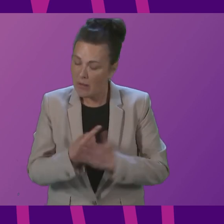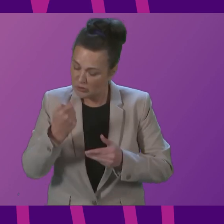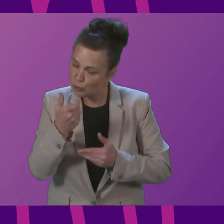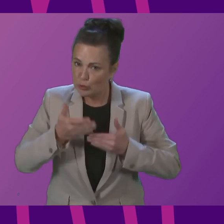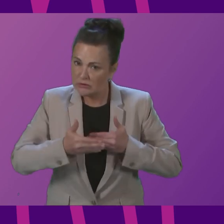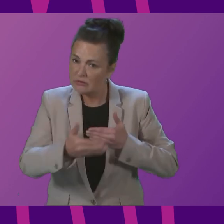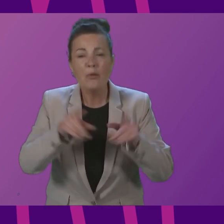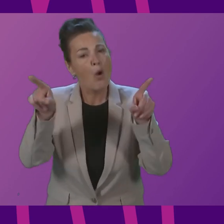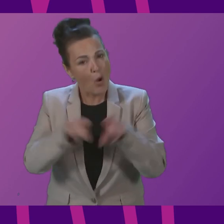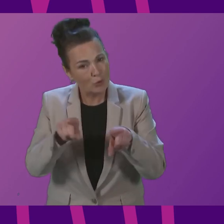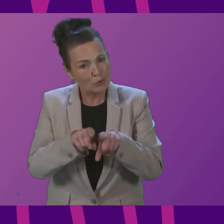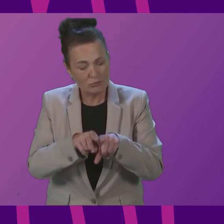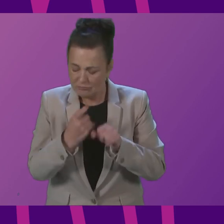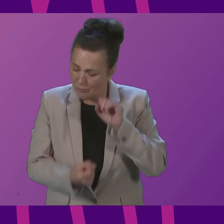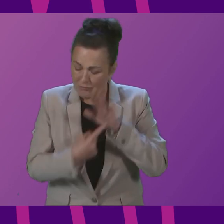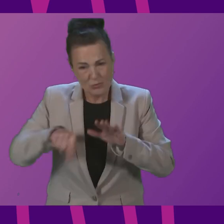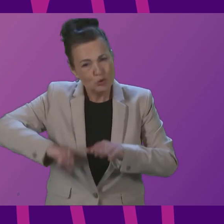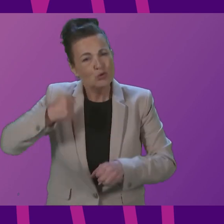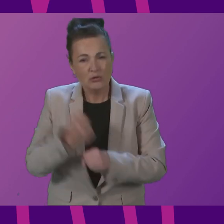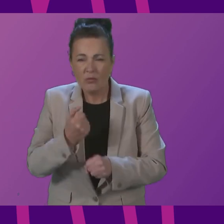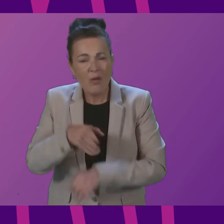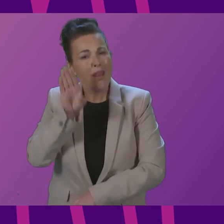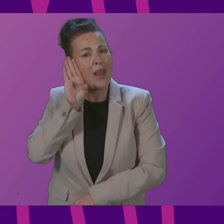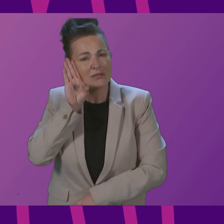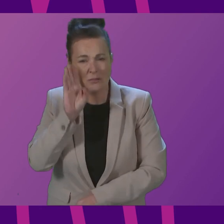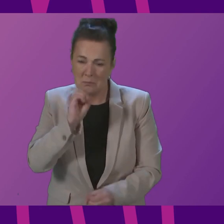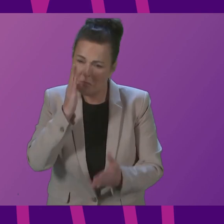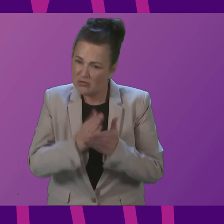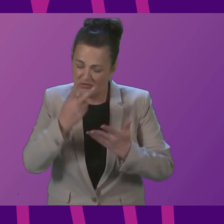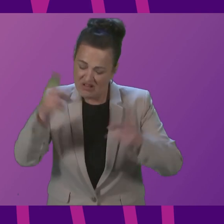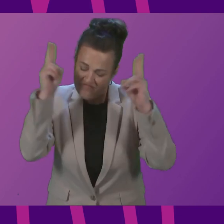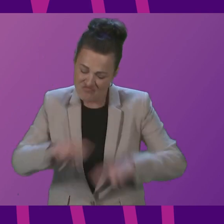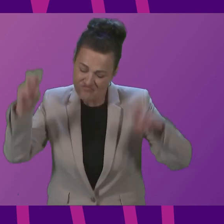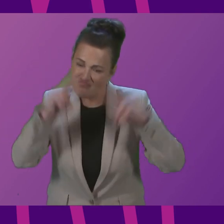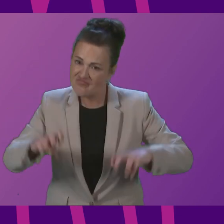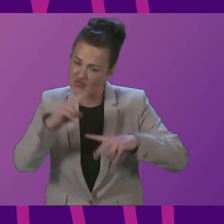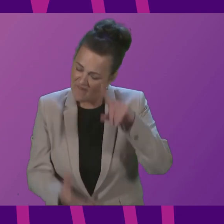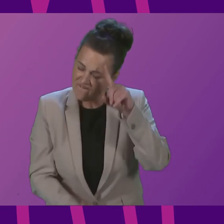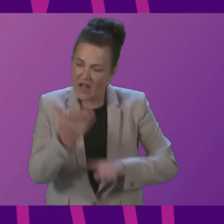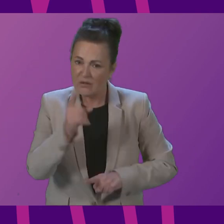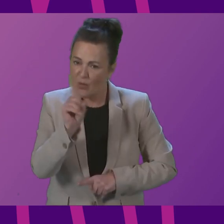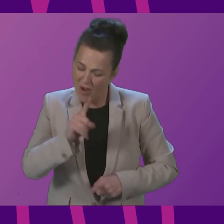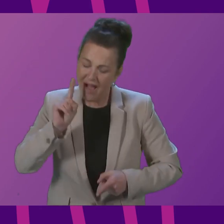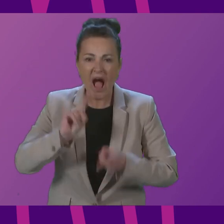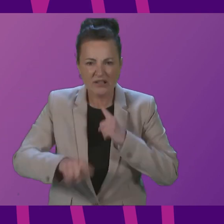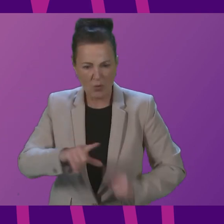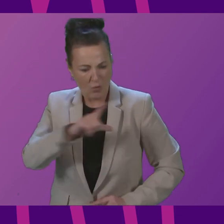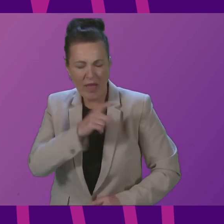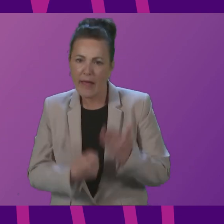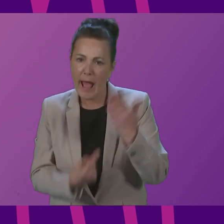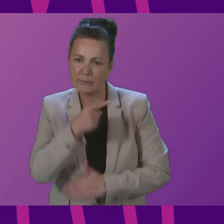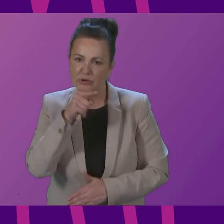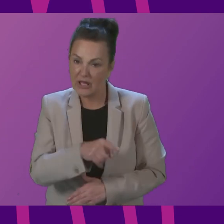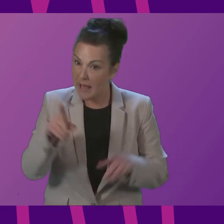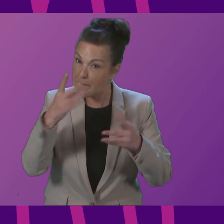importantly that he and the government will listen and ensure that no stone is left unturned to get answers for those women and ensure the